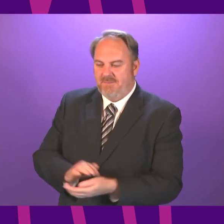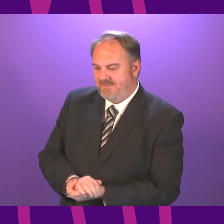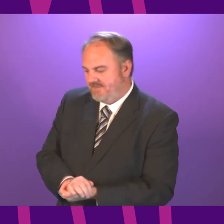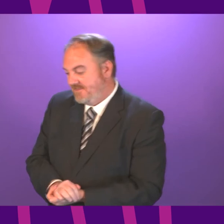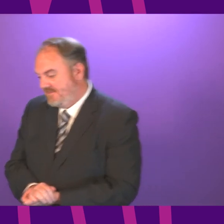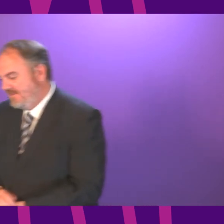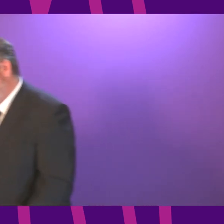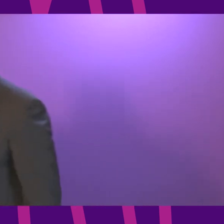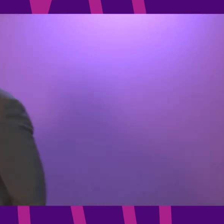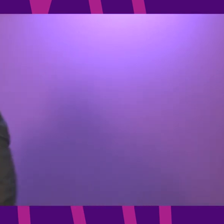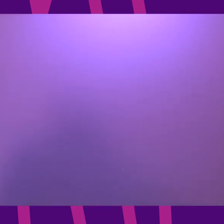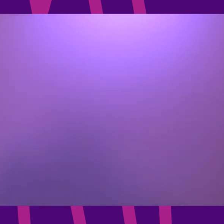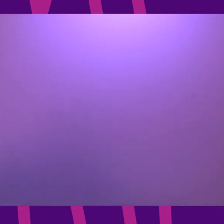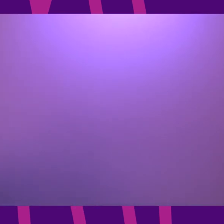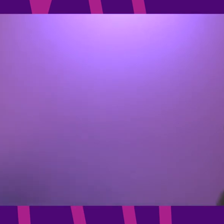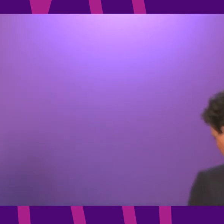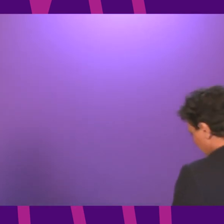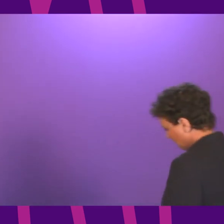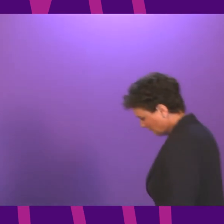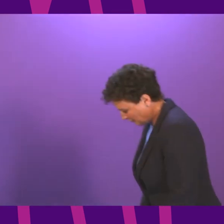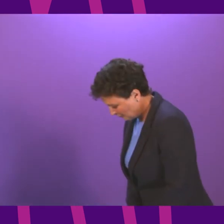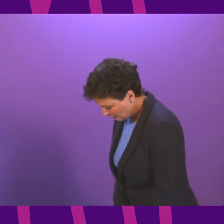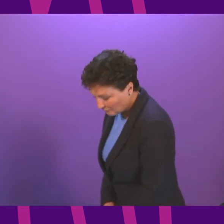Joe Fitzpatrick to be followed by Jeremy Balfour.